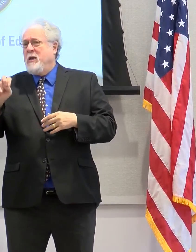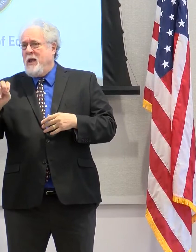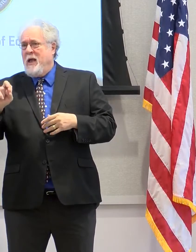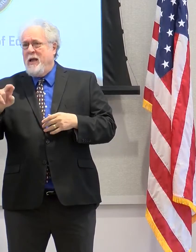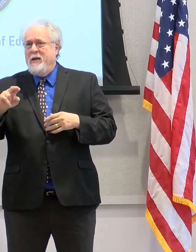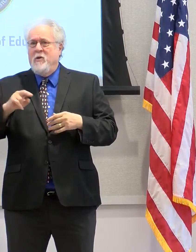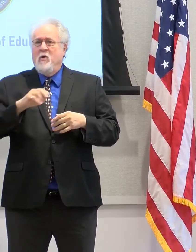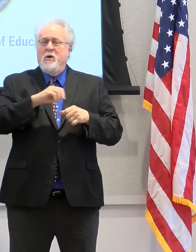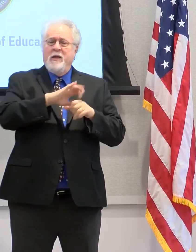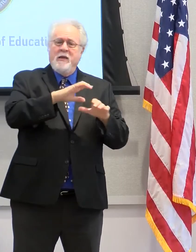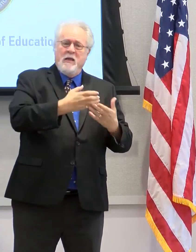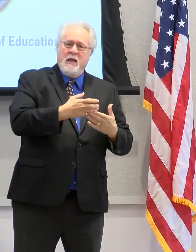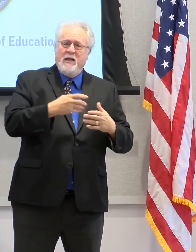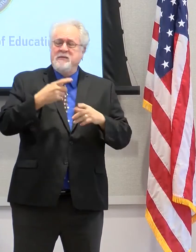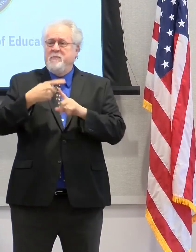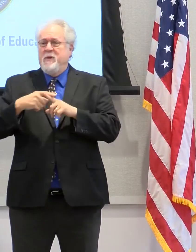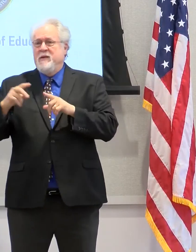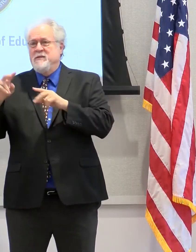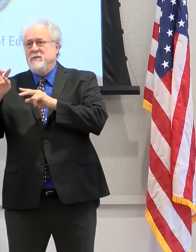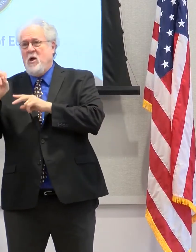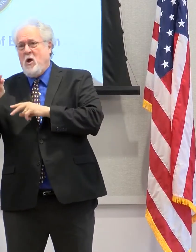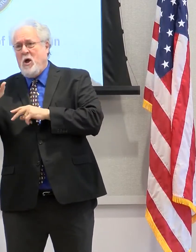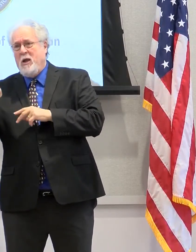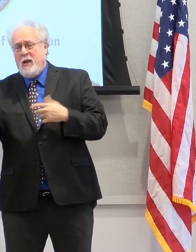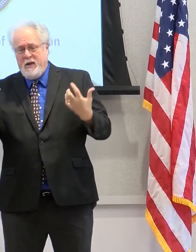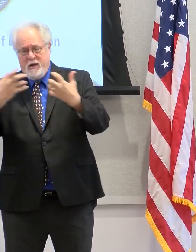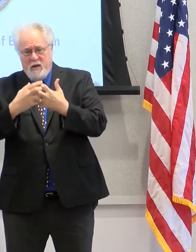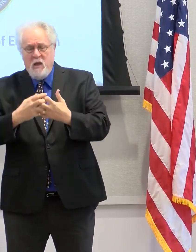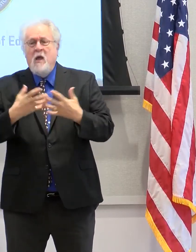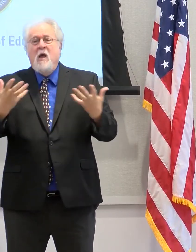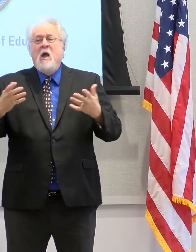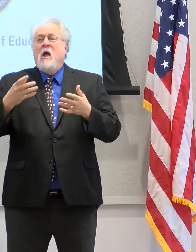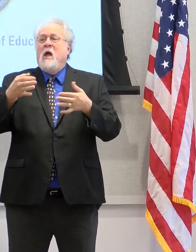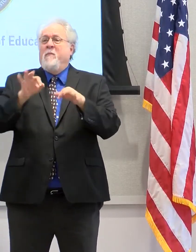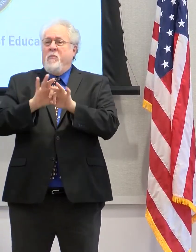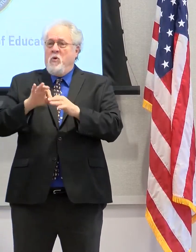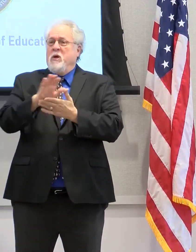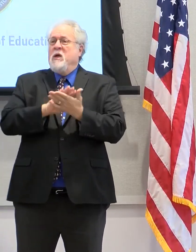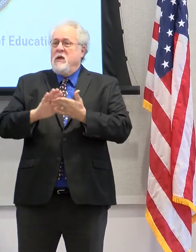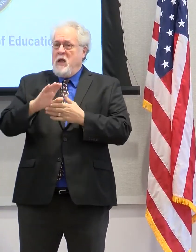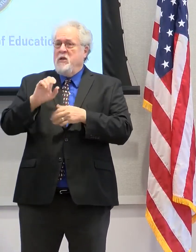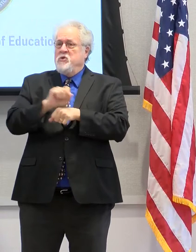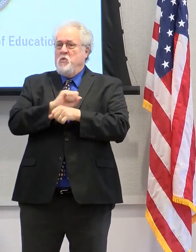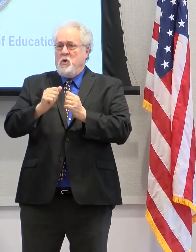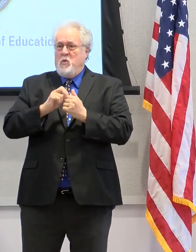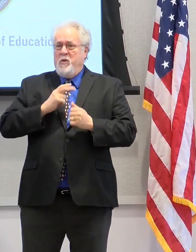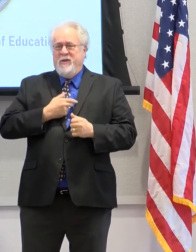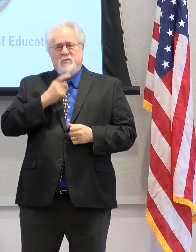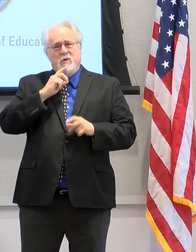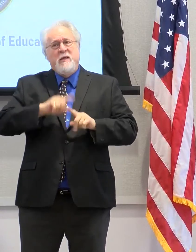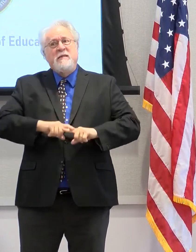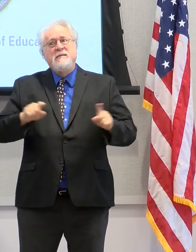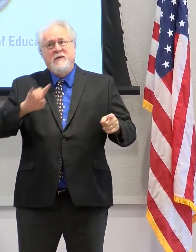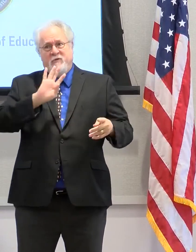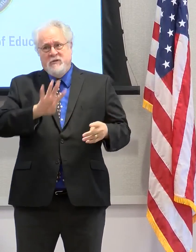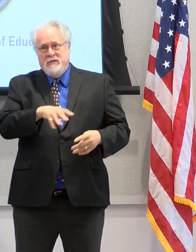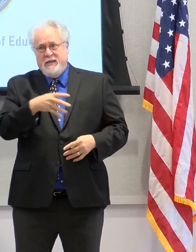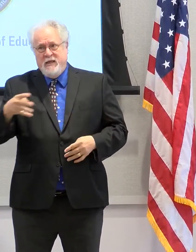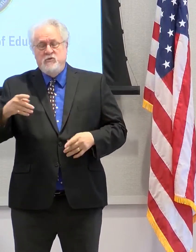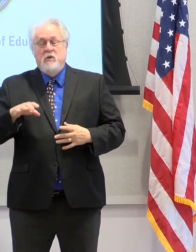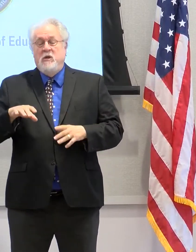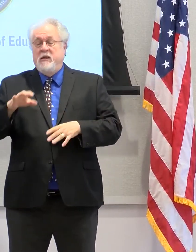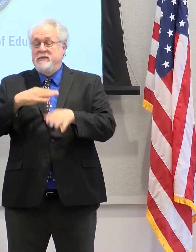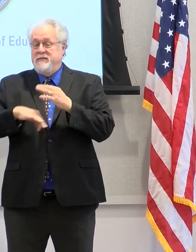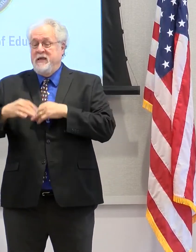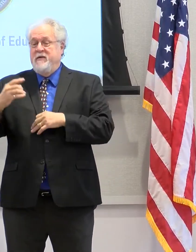point. And so really it was important that all of our college partners worked with us on that schedule. It's a very different schedule. Instead of taking